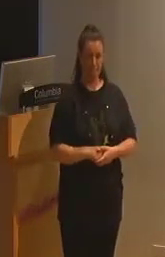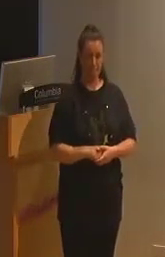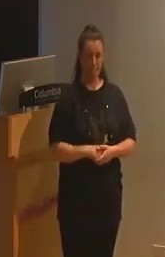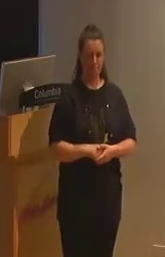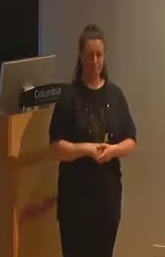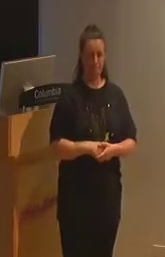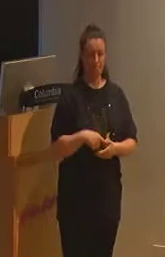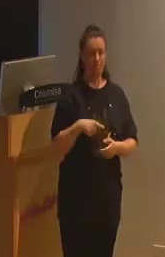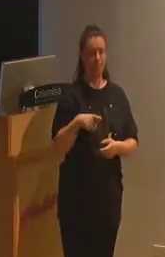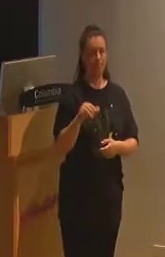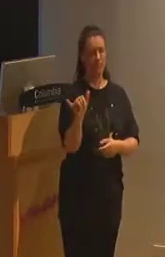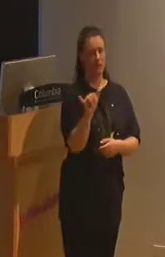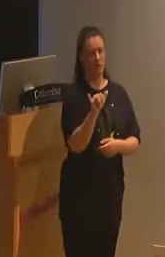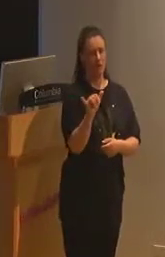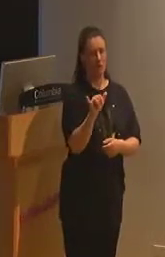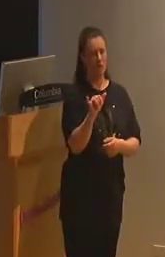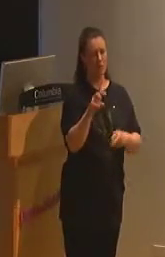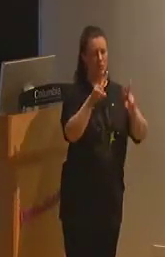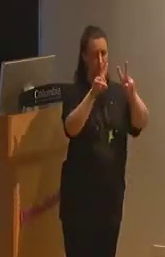and its humanist assumptions.